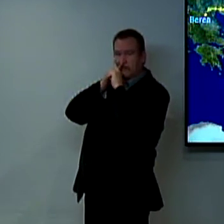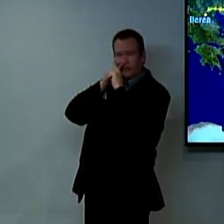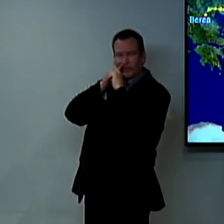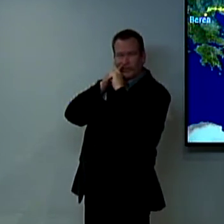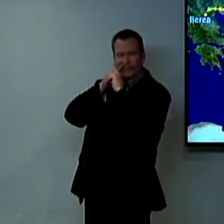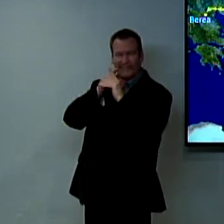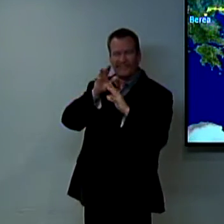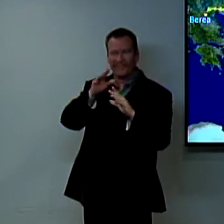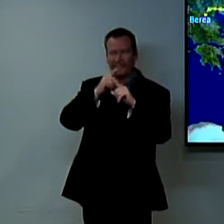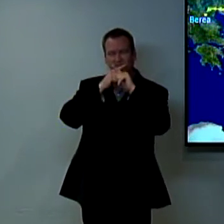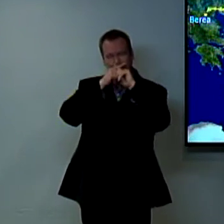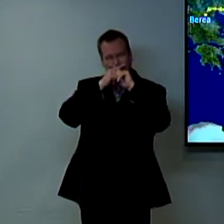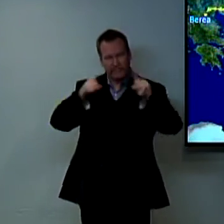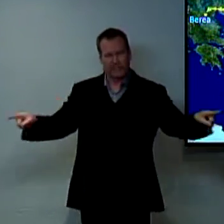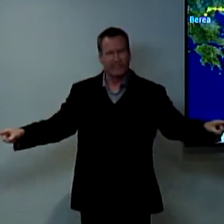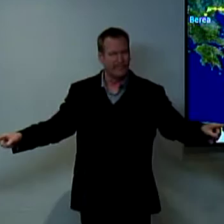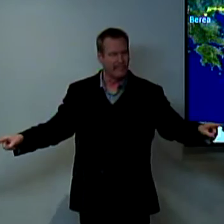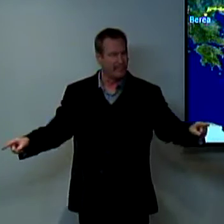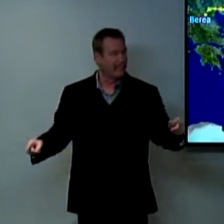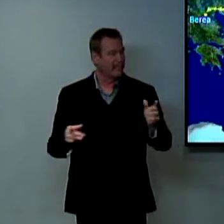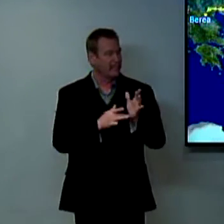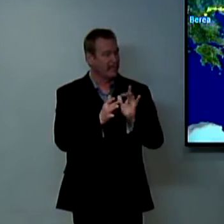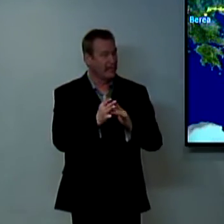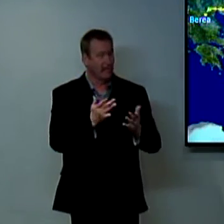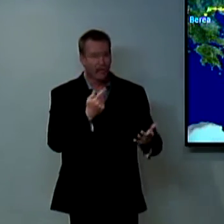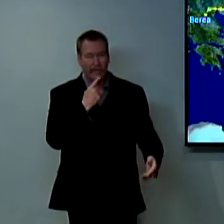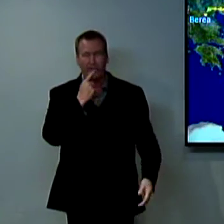we are not to be silent we are to share the truth